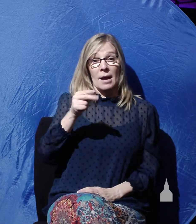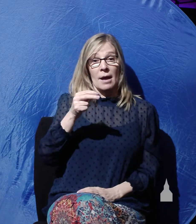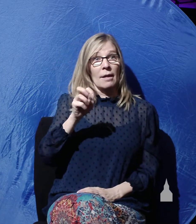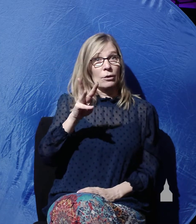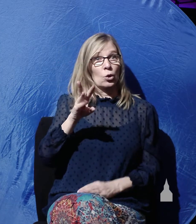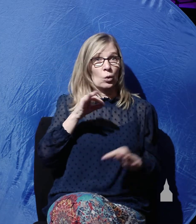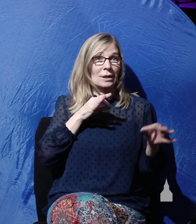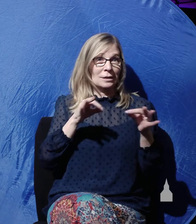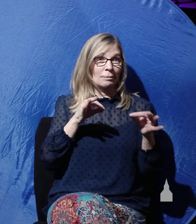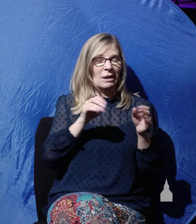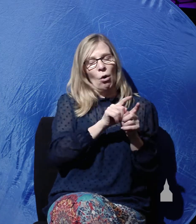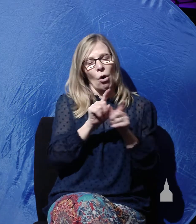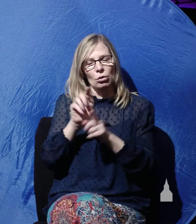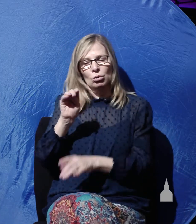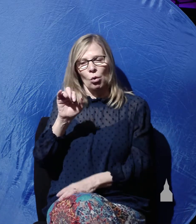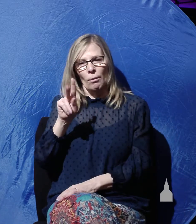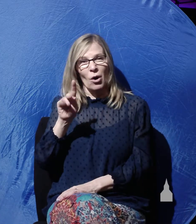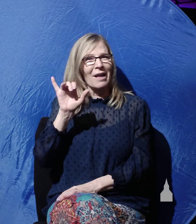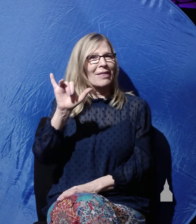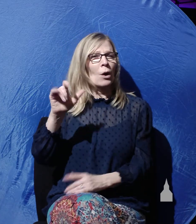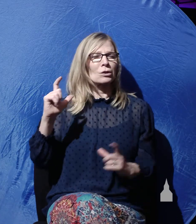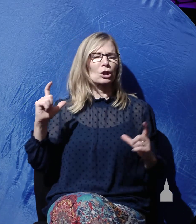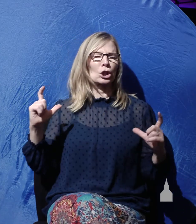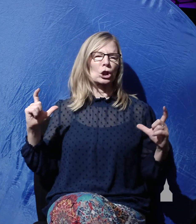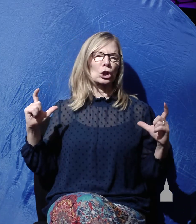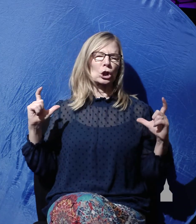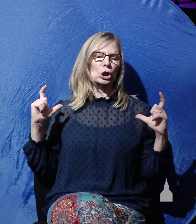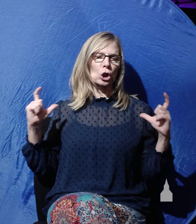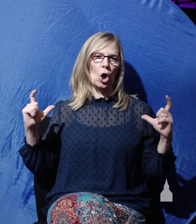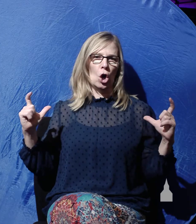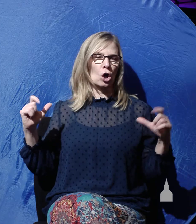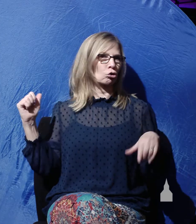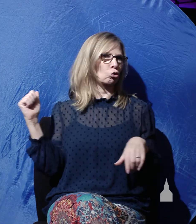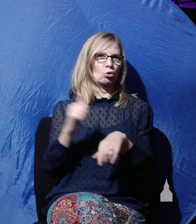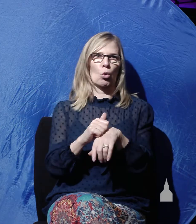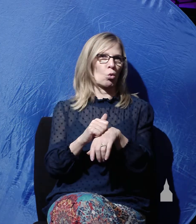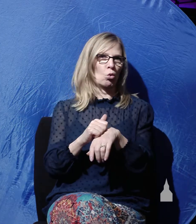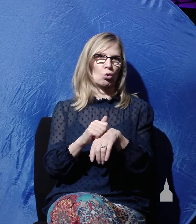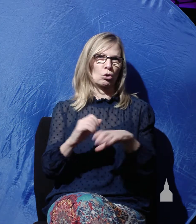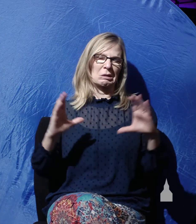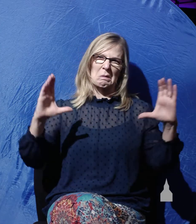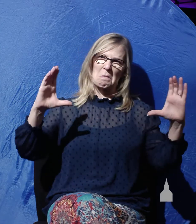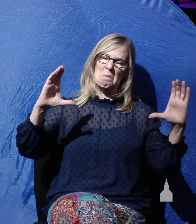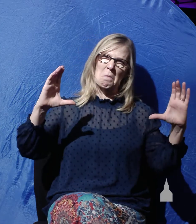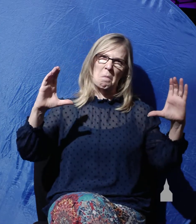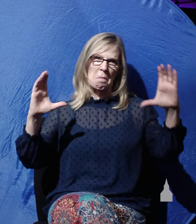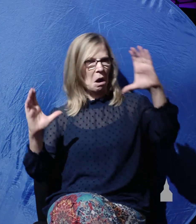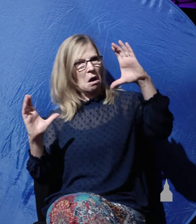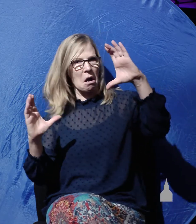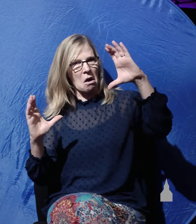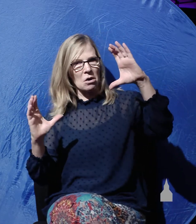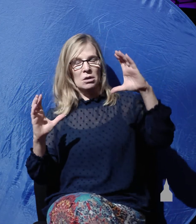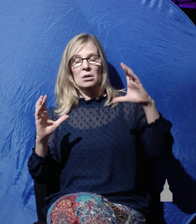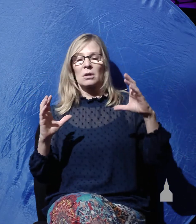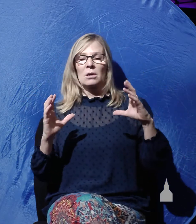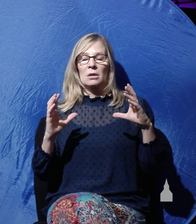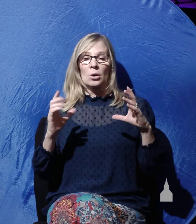here in Mark's gospel, this was a large stone. One Bible scholar explained this about the stones that were used to cover